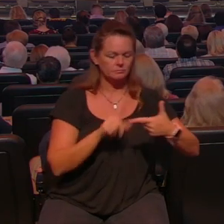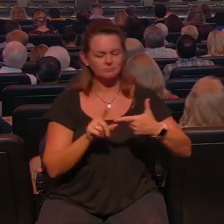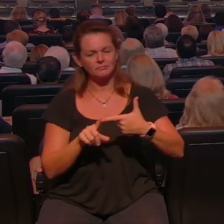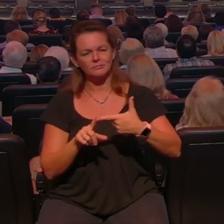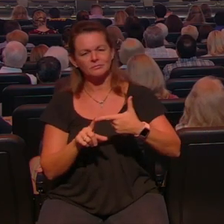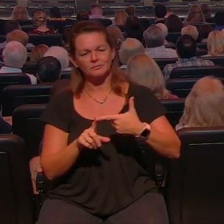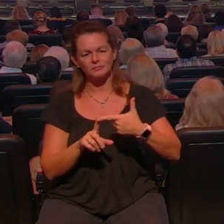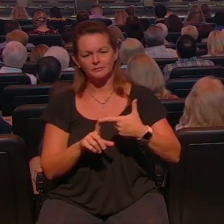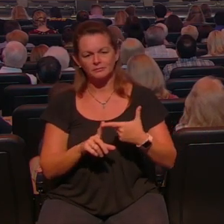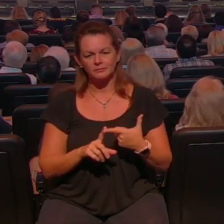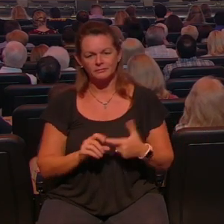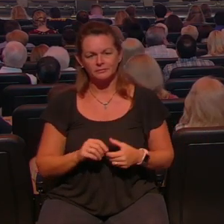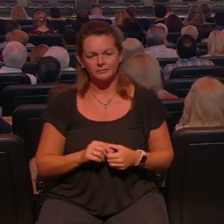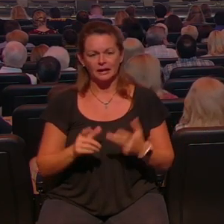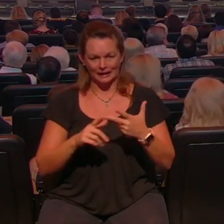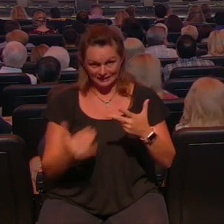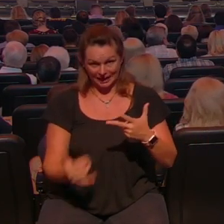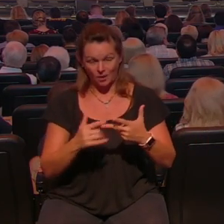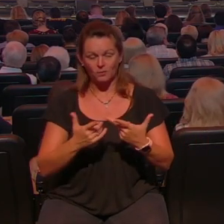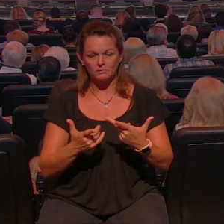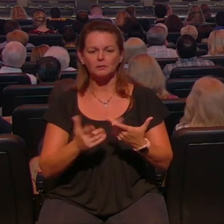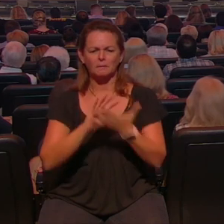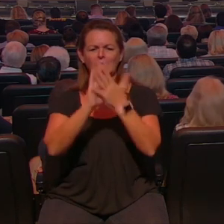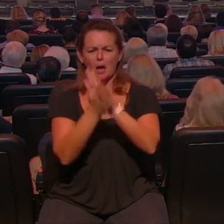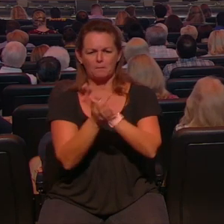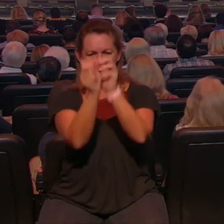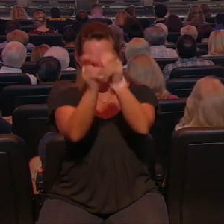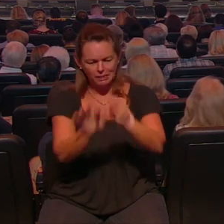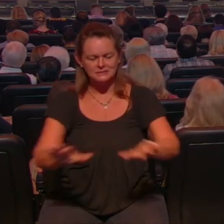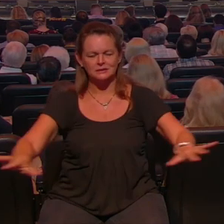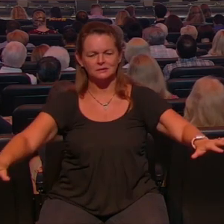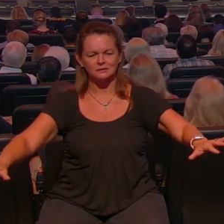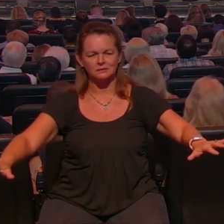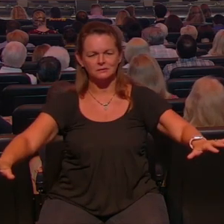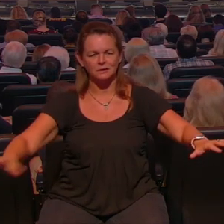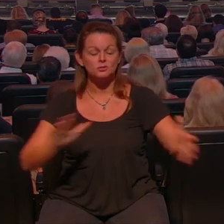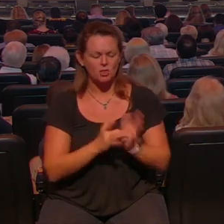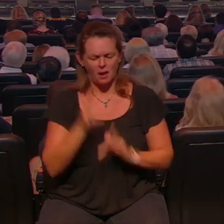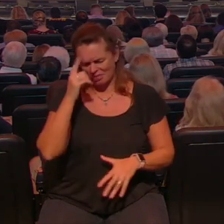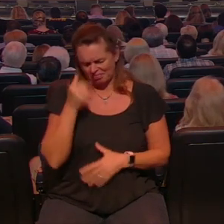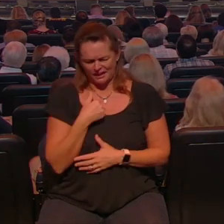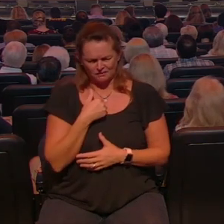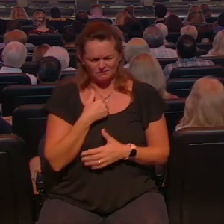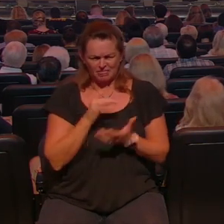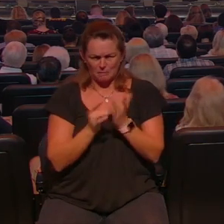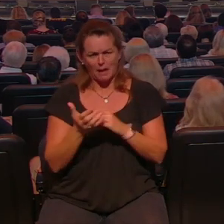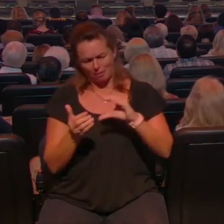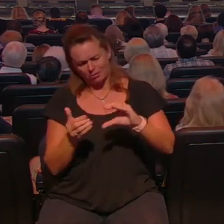scripture a while ago but I had it in my notes Genesis 12 God said to Abraham starts it out Genesis 12 think about how early this is in the Bible I will bless